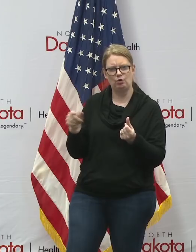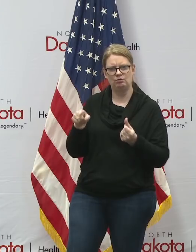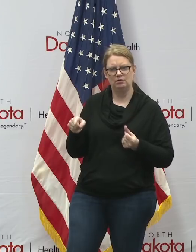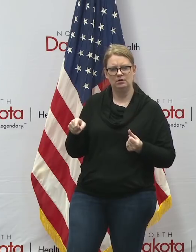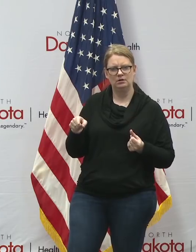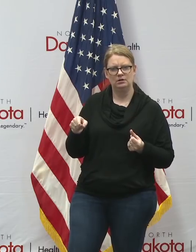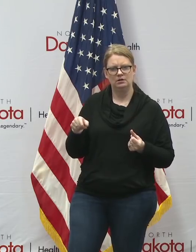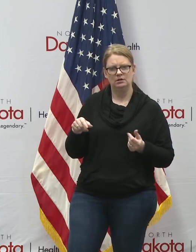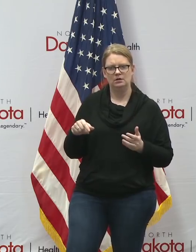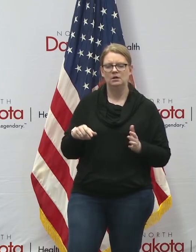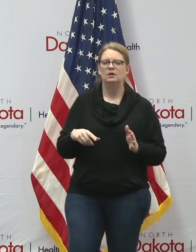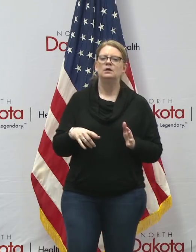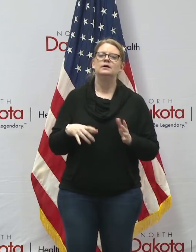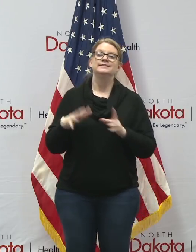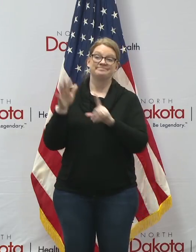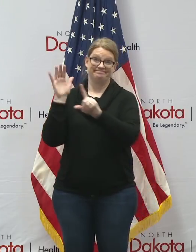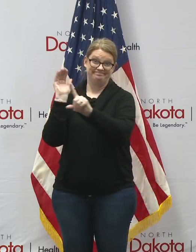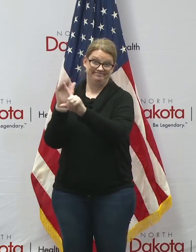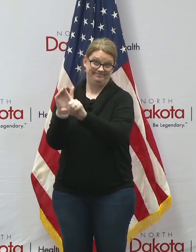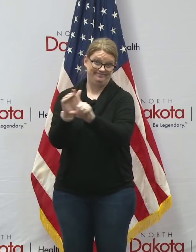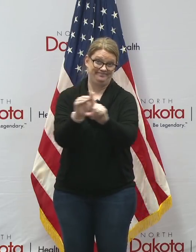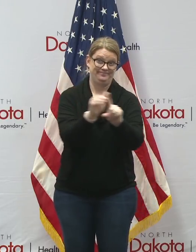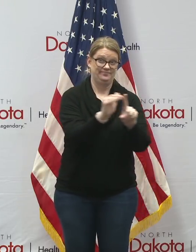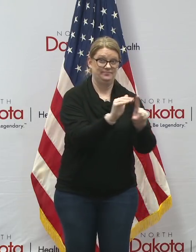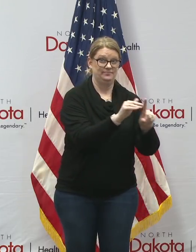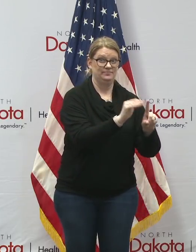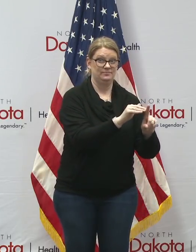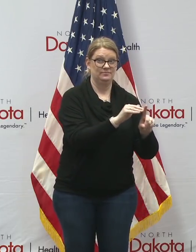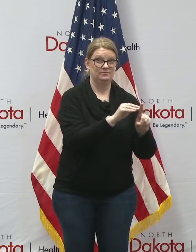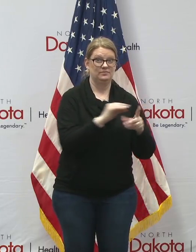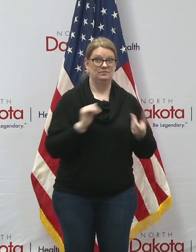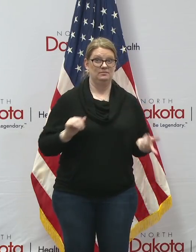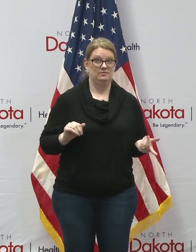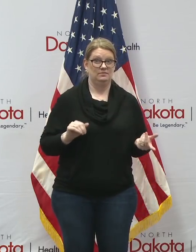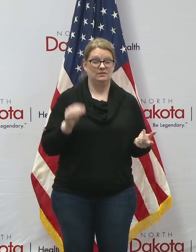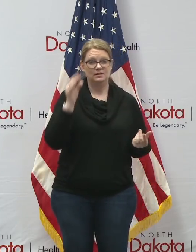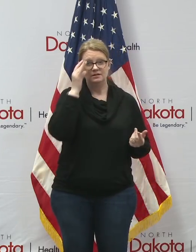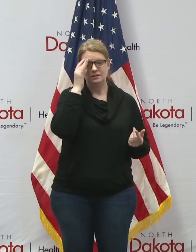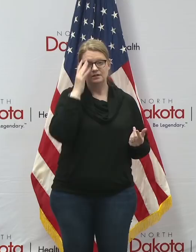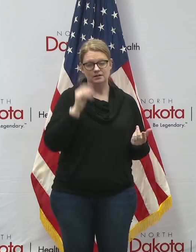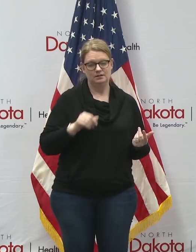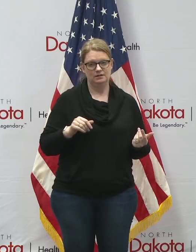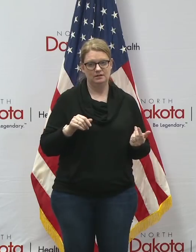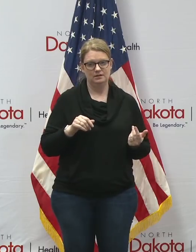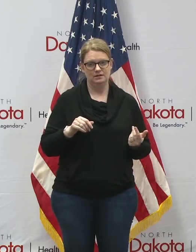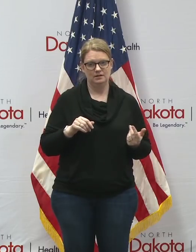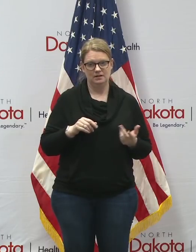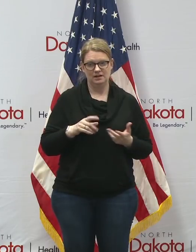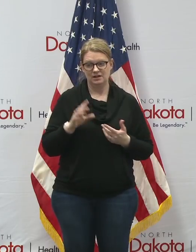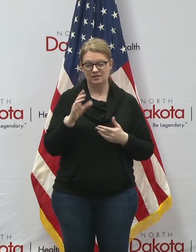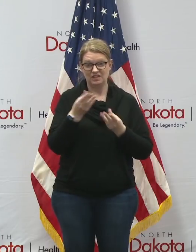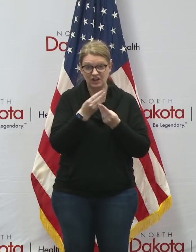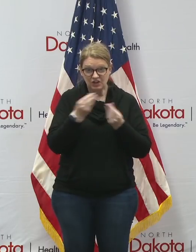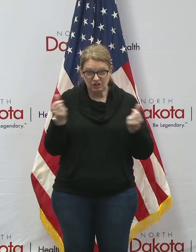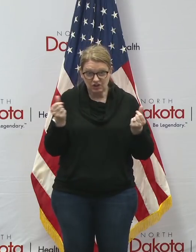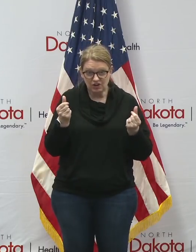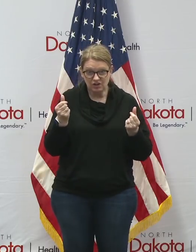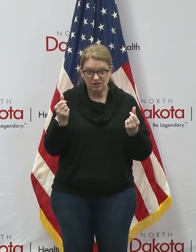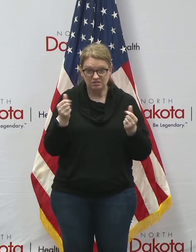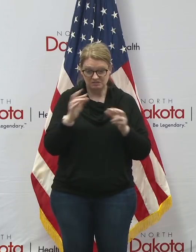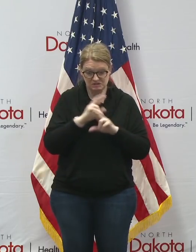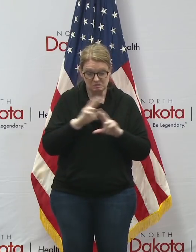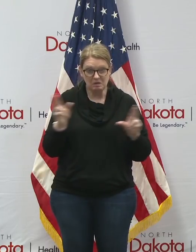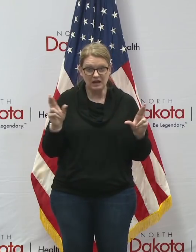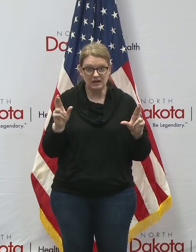i want to alert and assure everybody that you are not going to find out about the existence of a cure when it arrives